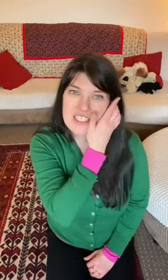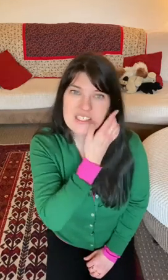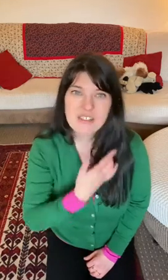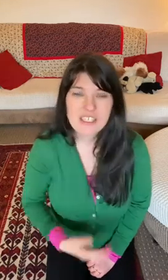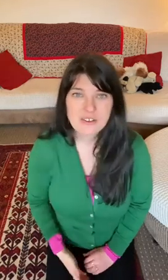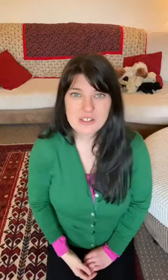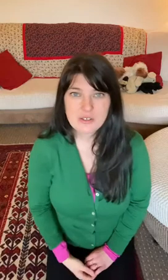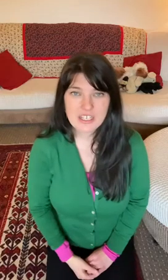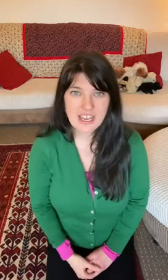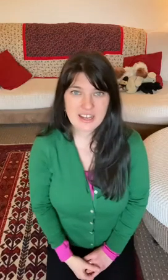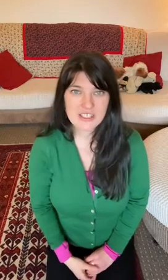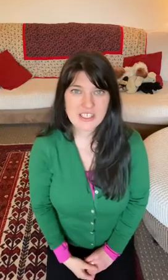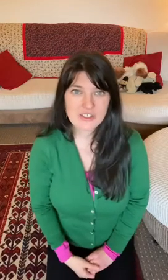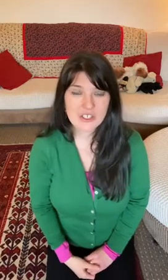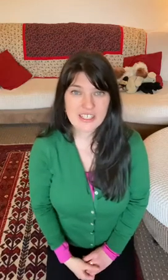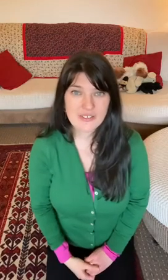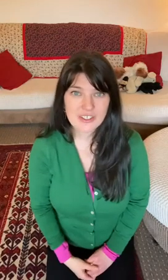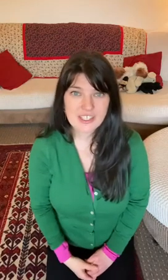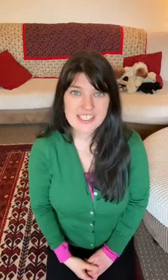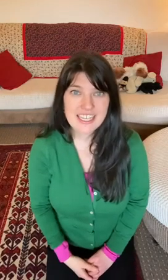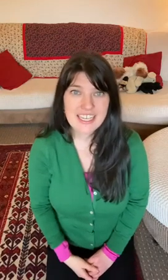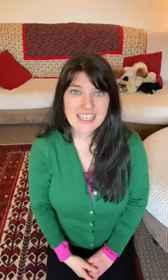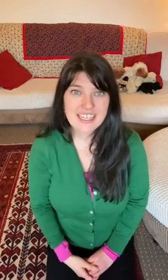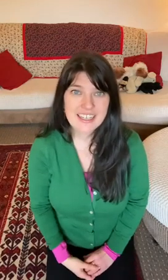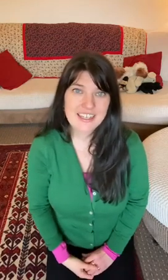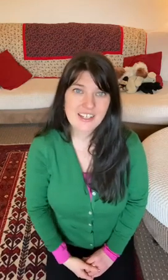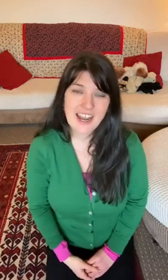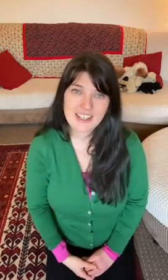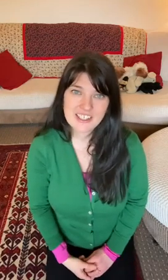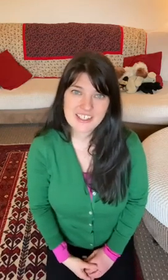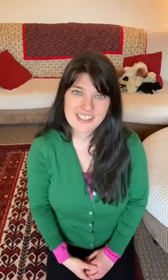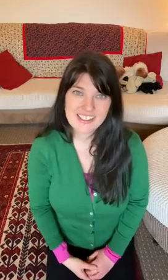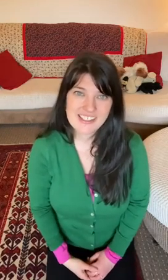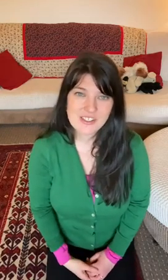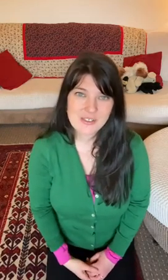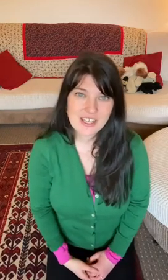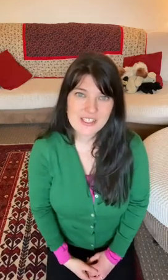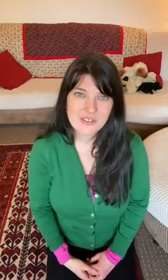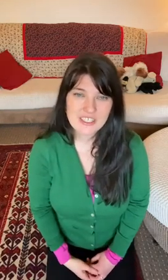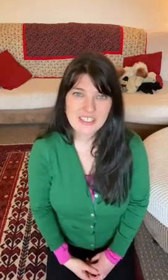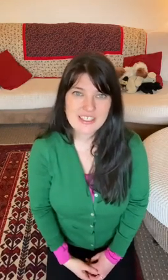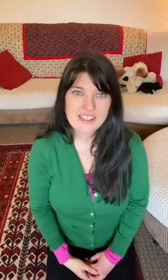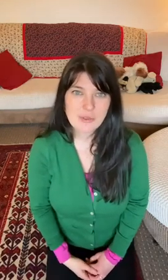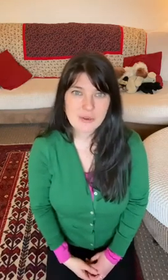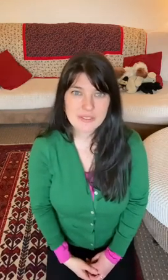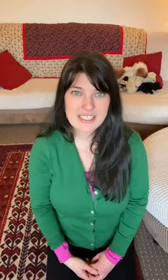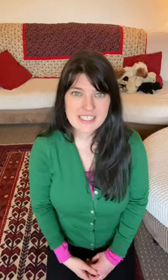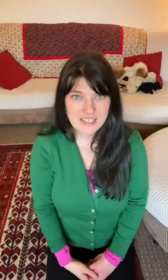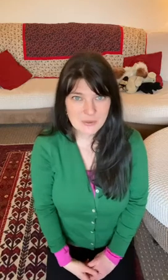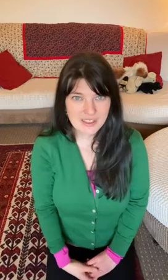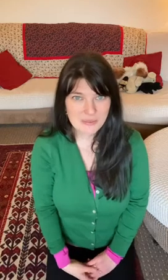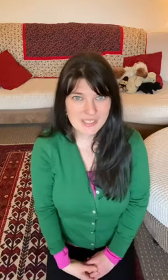videos, you can actually join in with your singing and your actions and stuff. So that's really nice. You'll be able to sing with me.